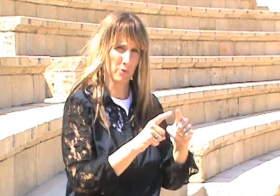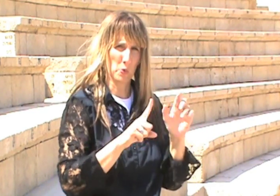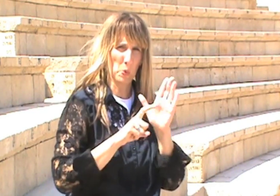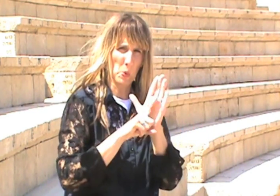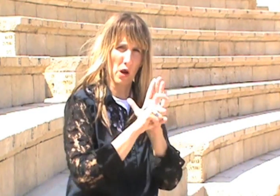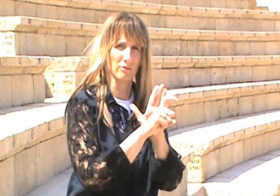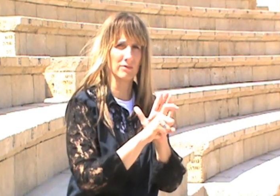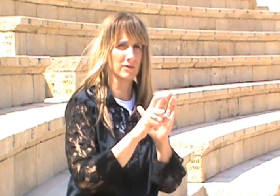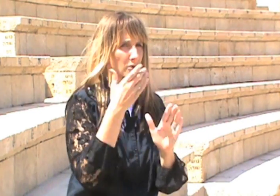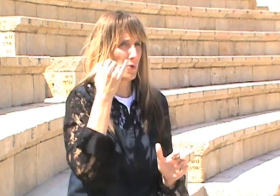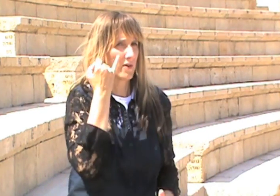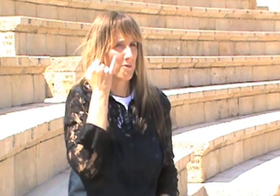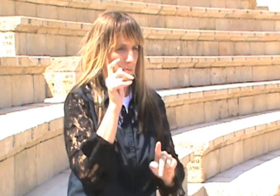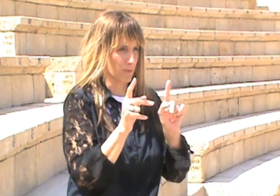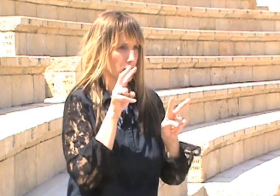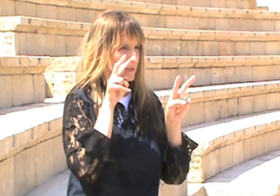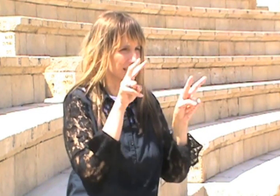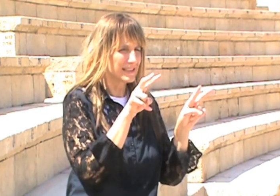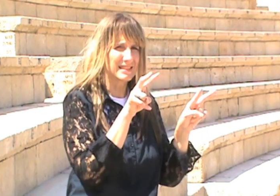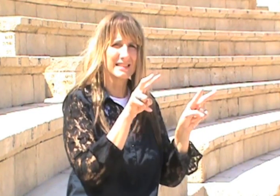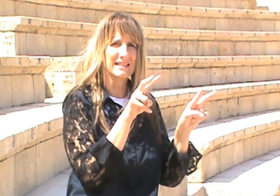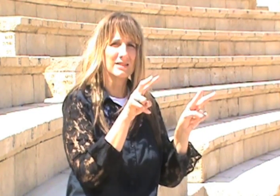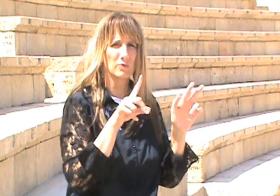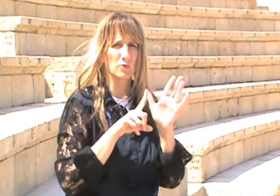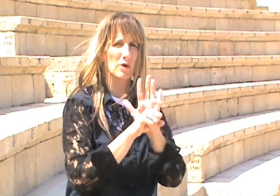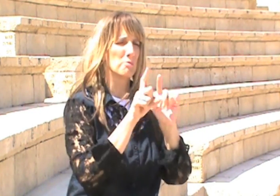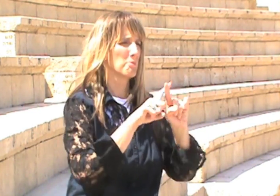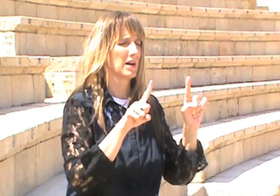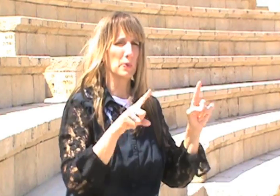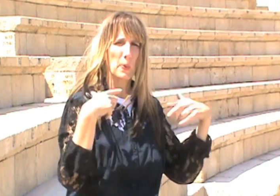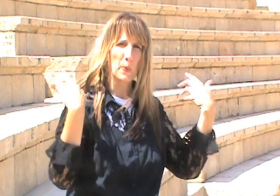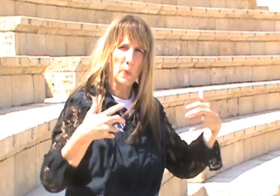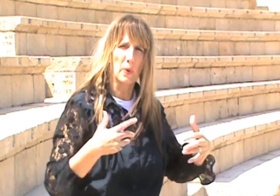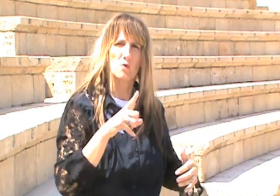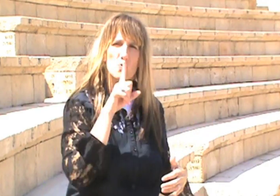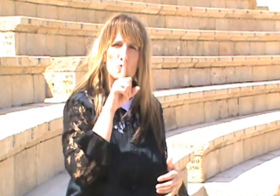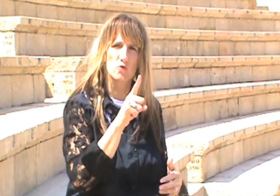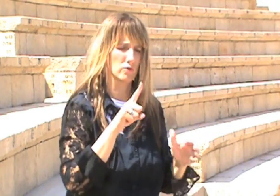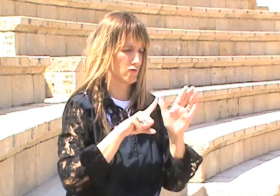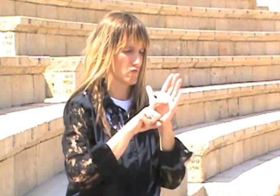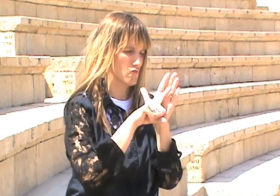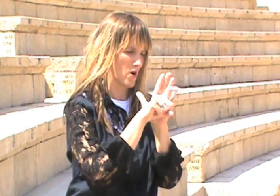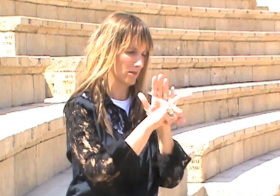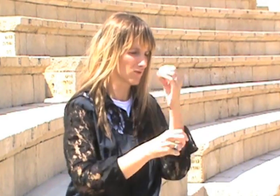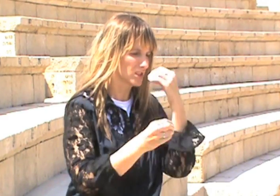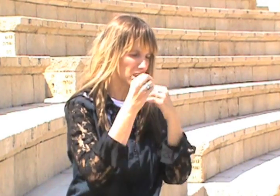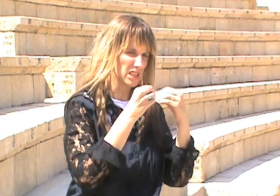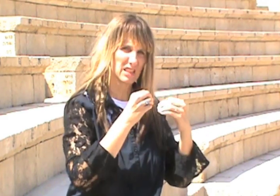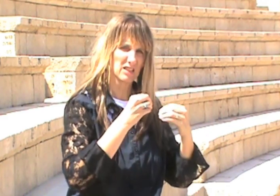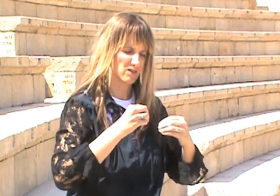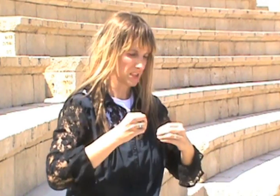happened, how the worms ate him. But we know that truly, the worms ate his body